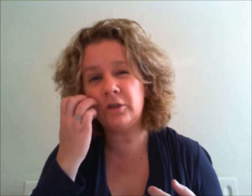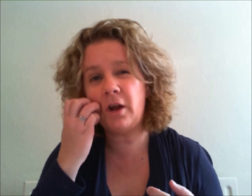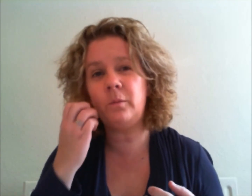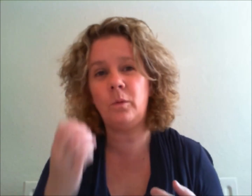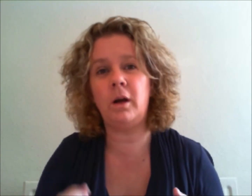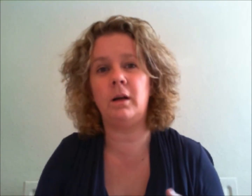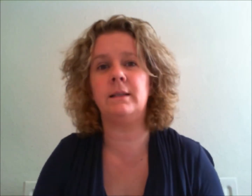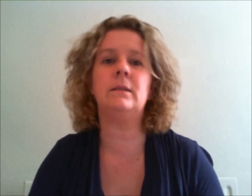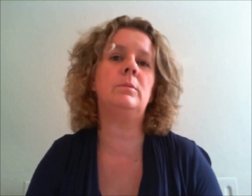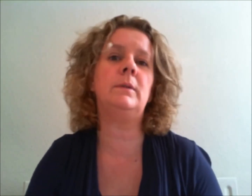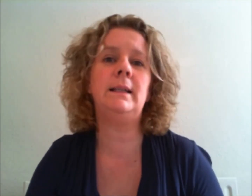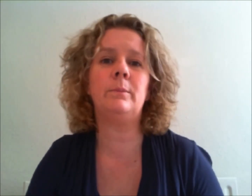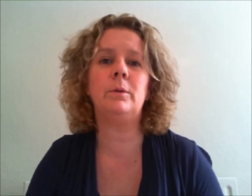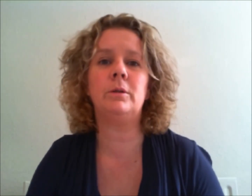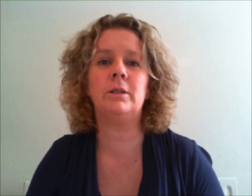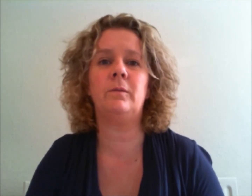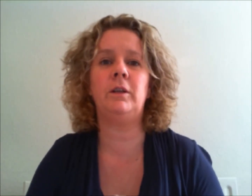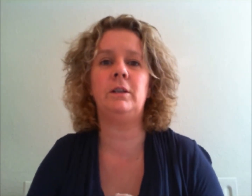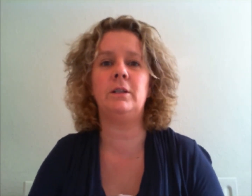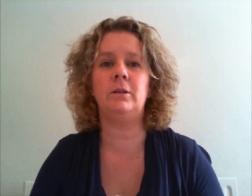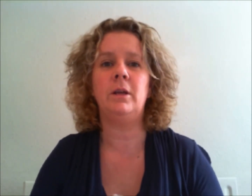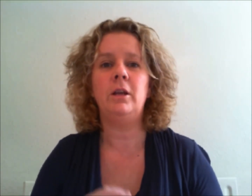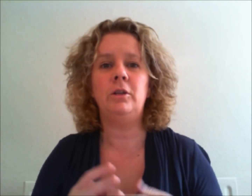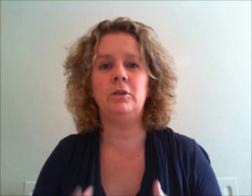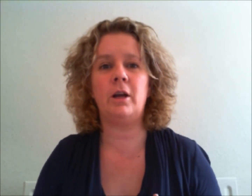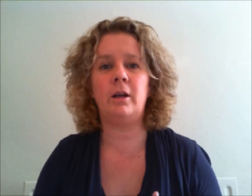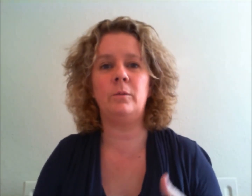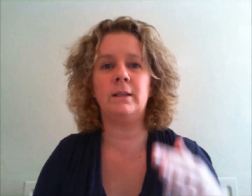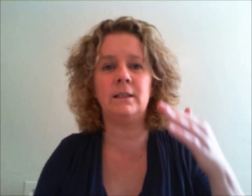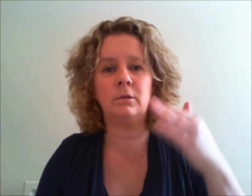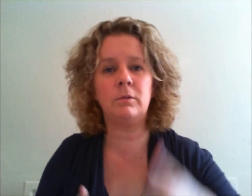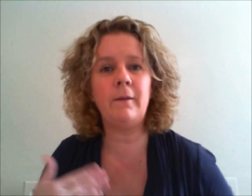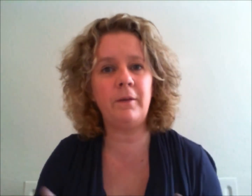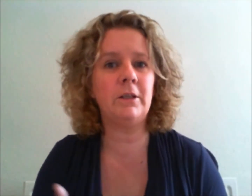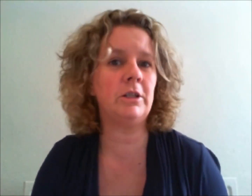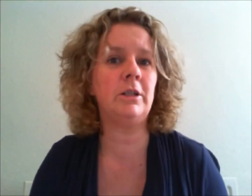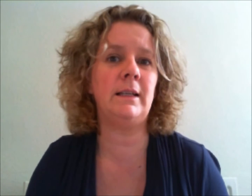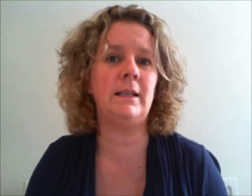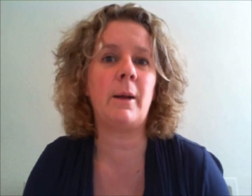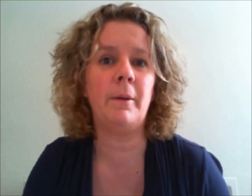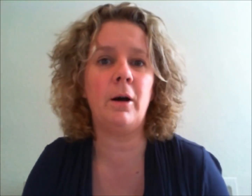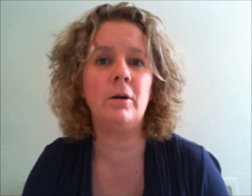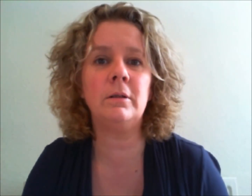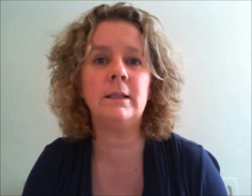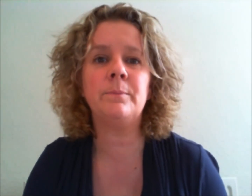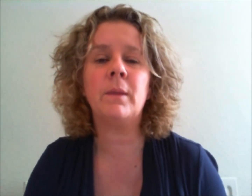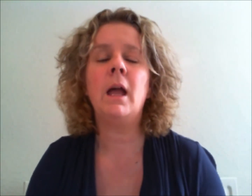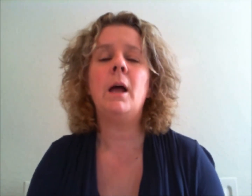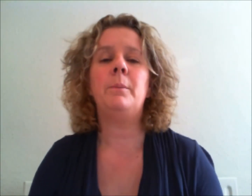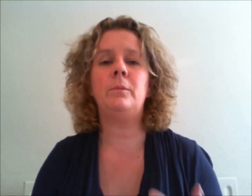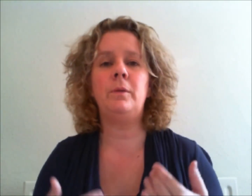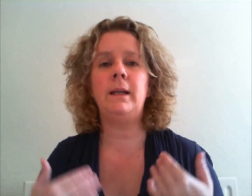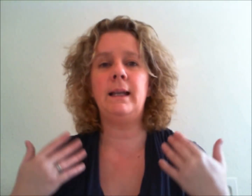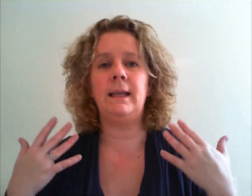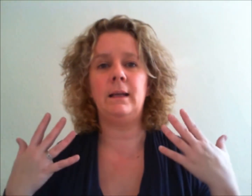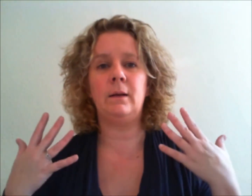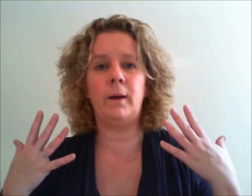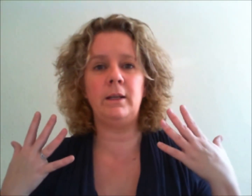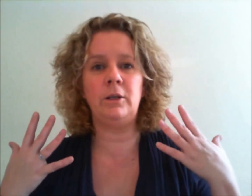your own words it's really important for you to use your own words it's great for you to do these tap along but really when you